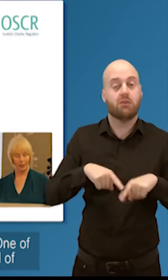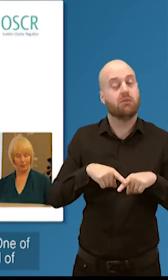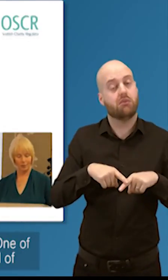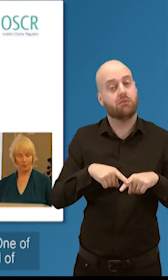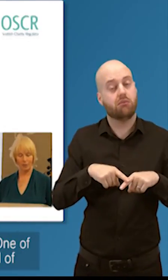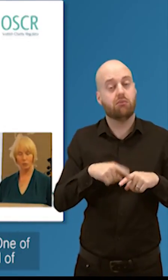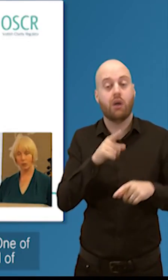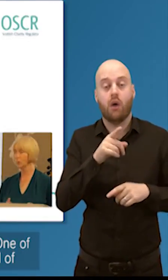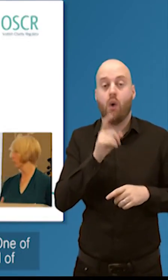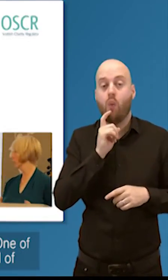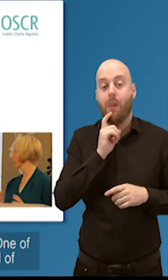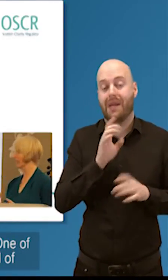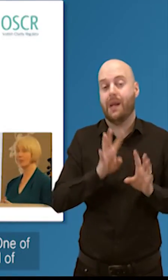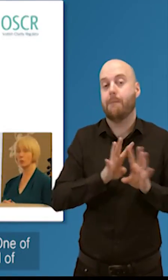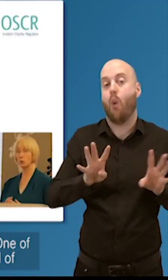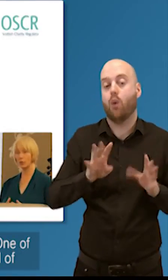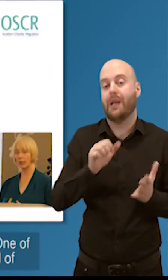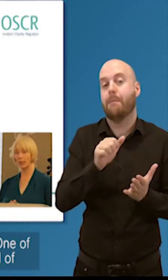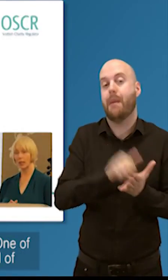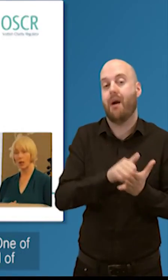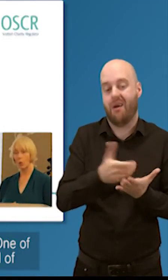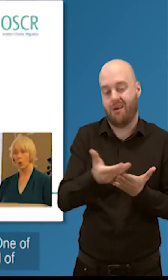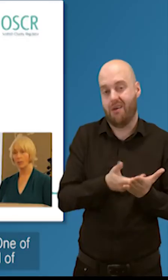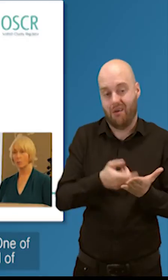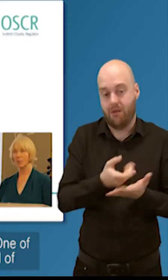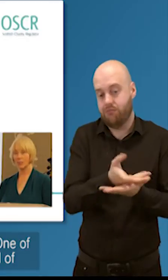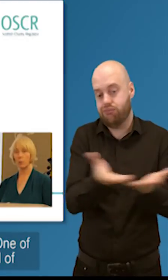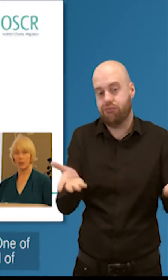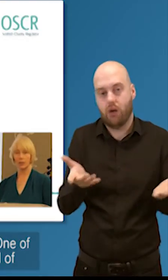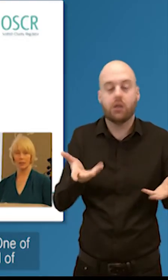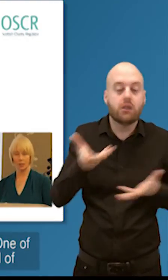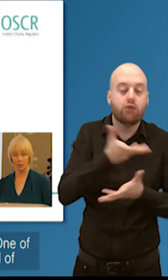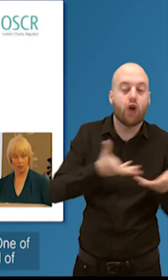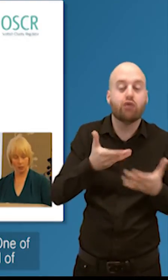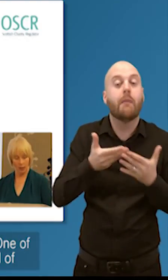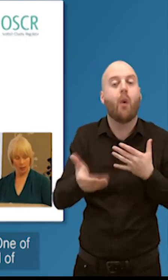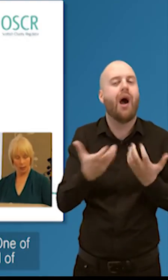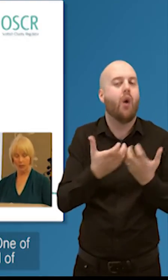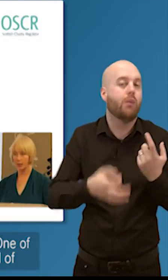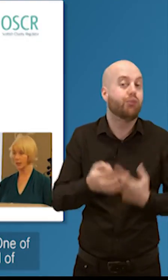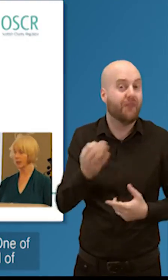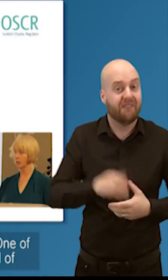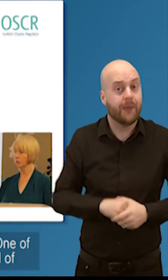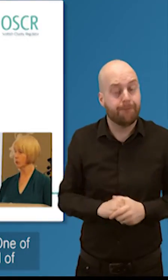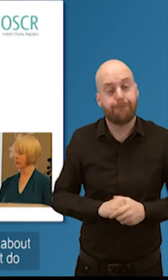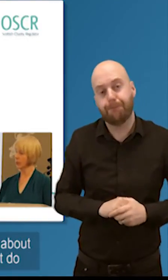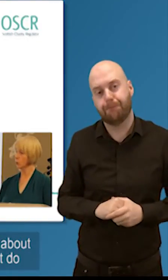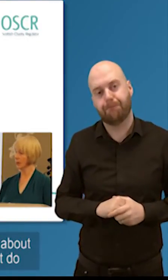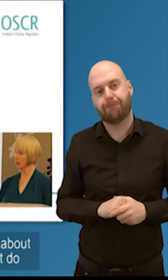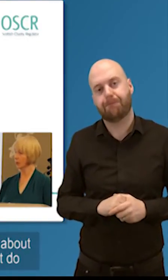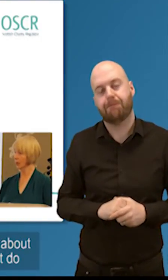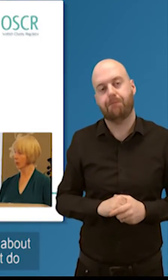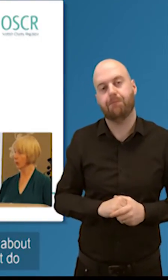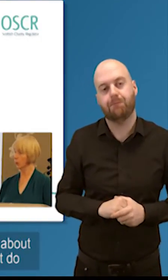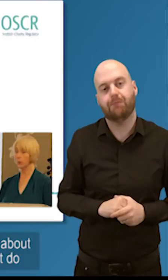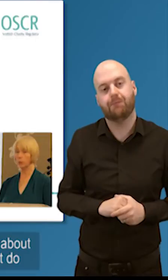again it's a really important thing that we do that one of the most disappointing things for us is the the level of complaints